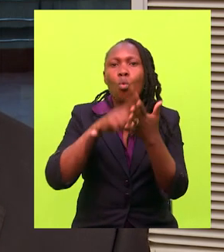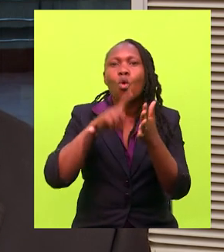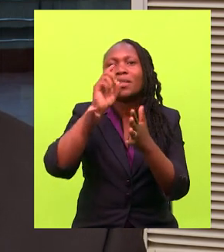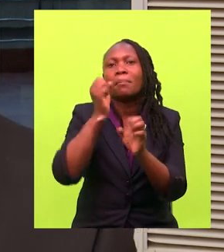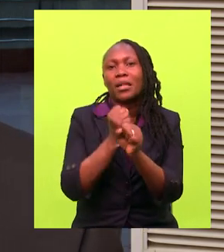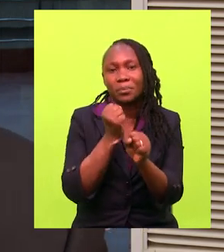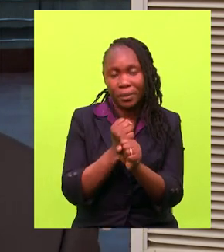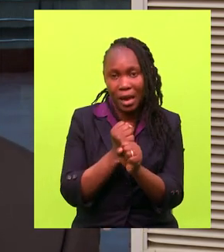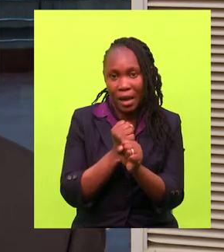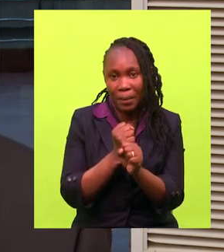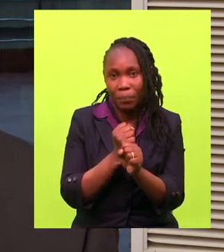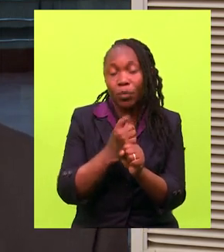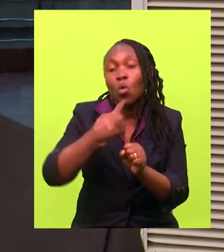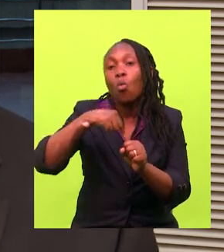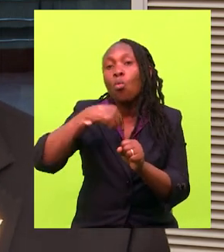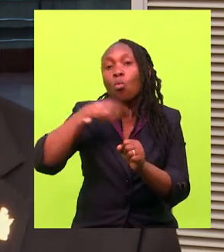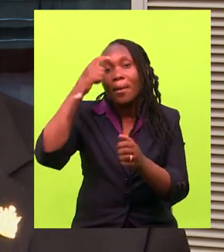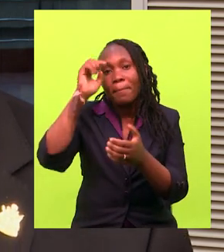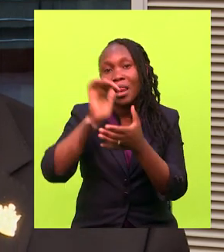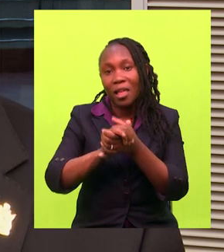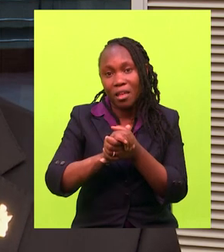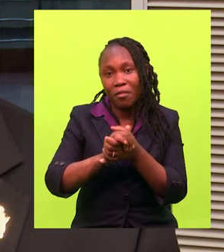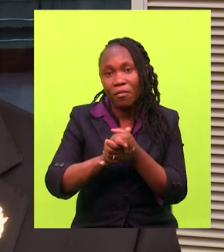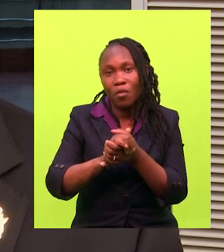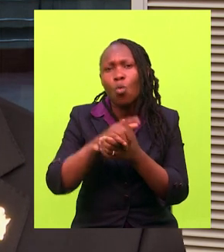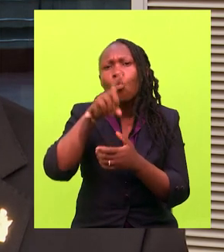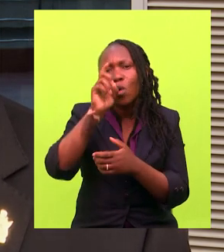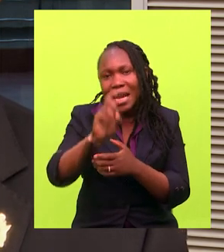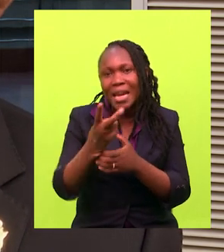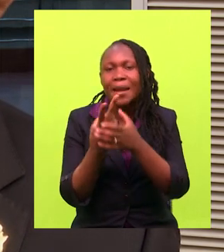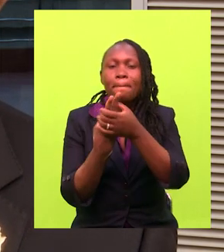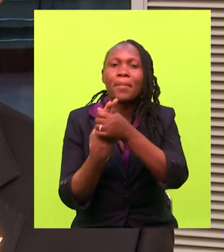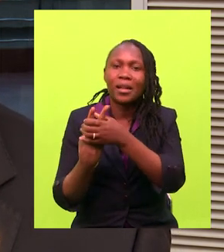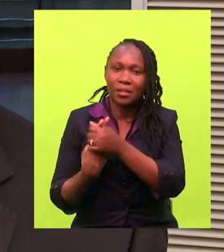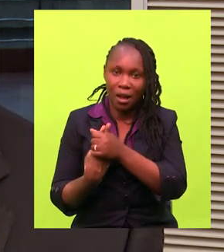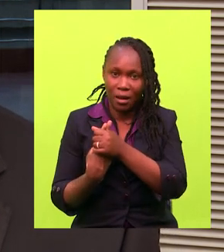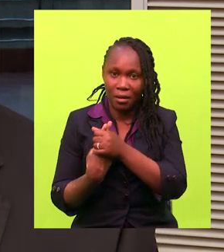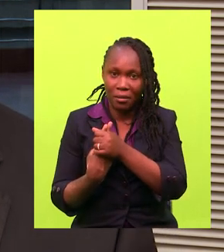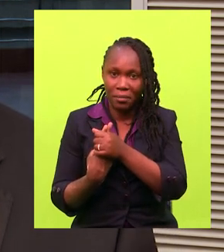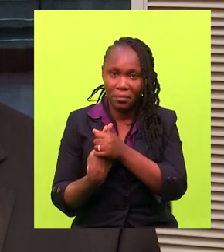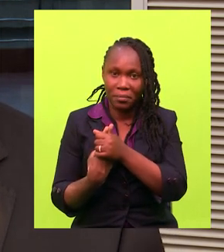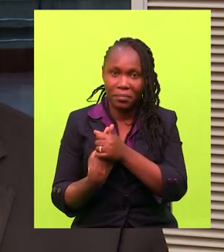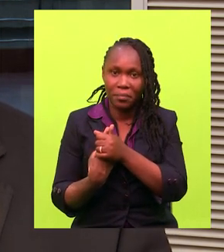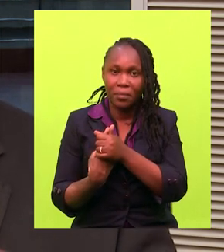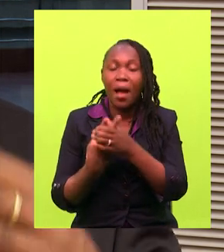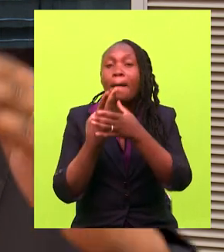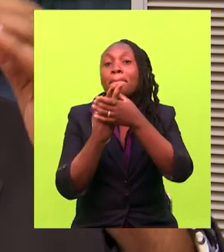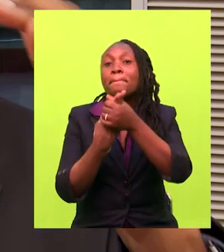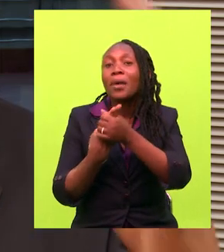need to do or what needs to be done. We believe that we require partnership and